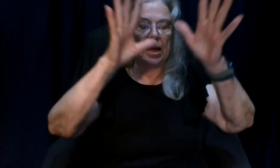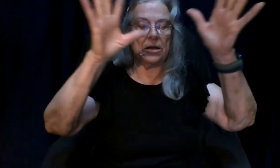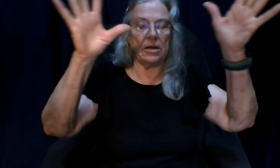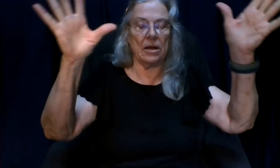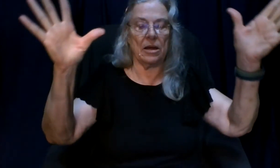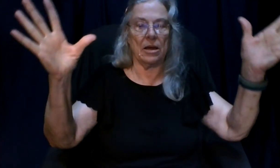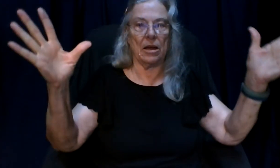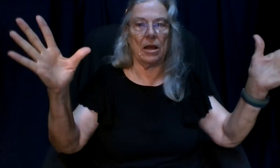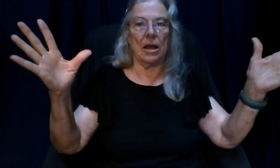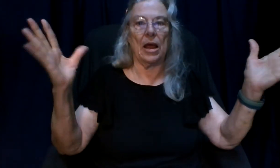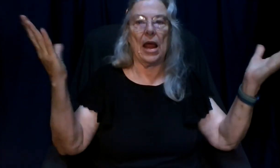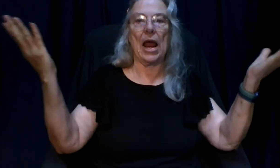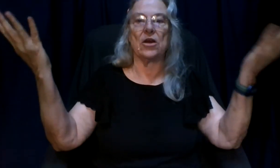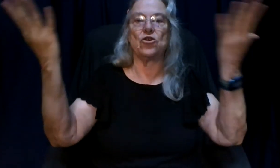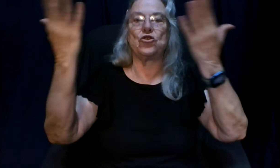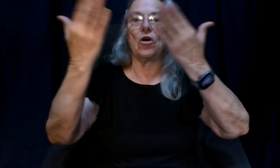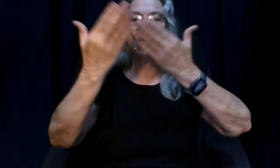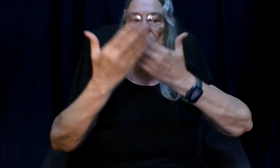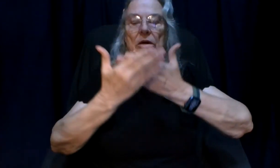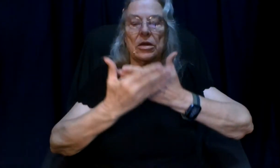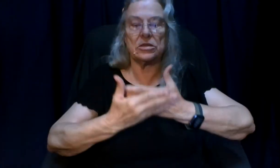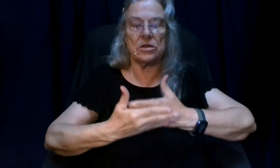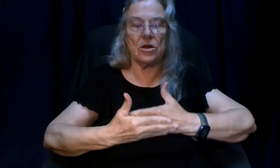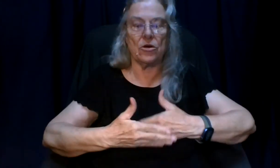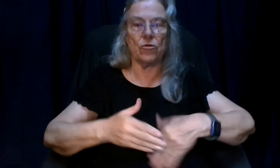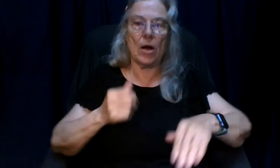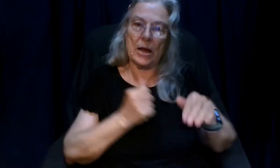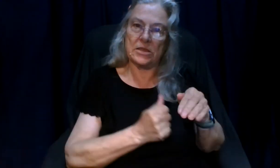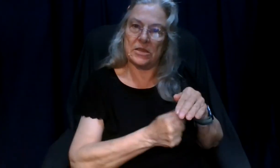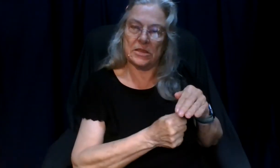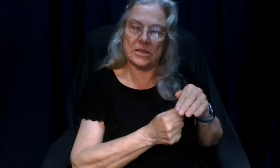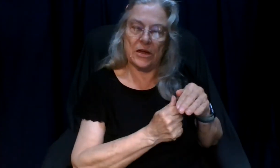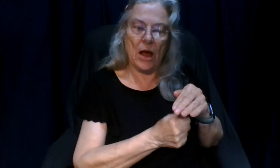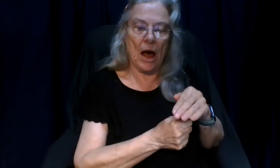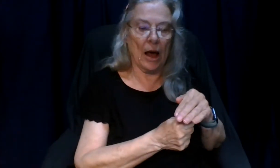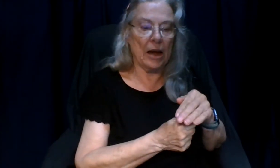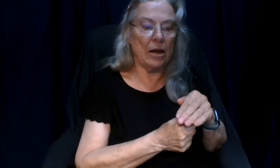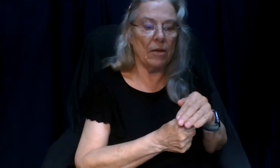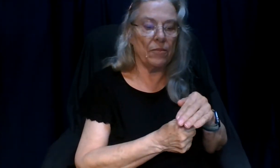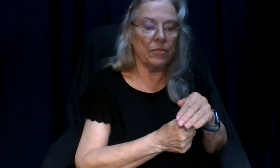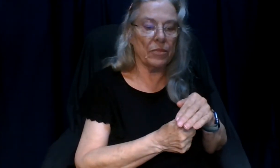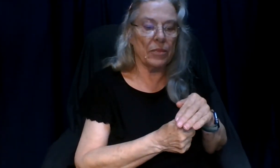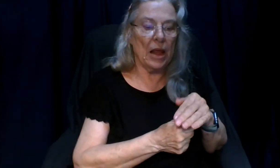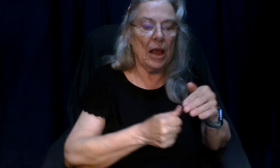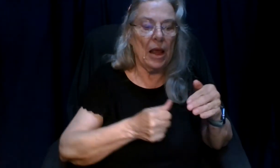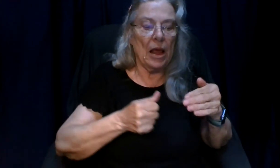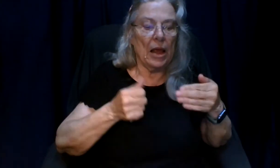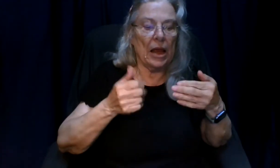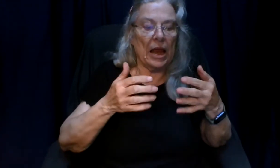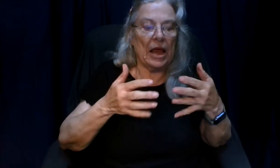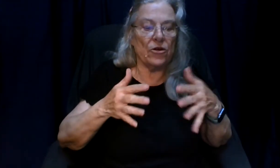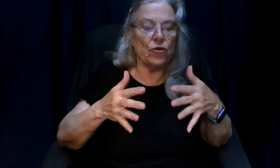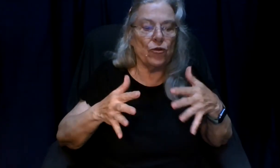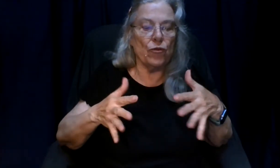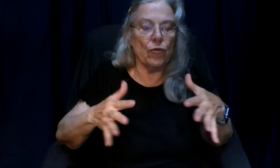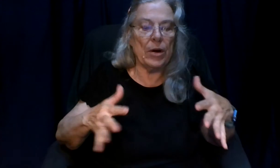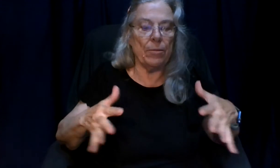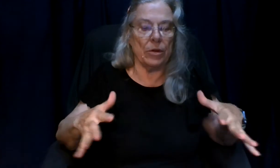and darkness tries to hide it trembles